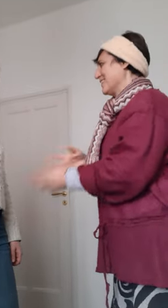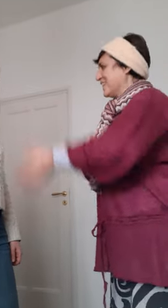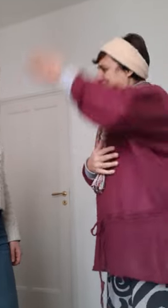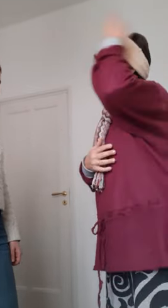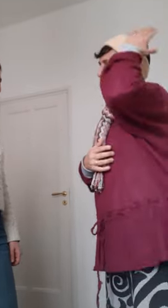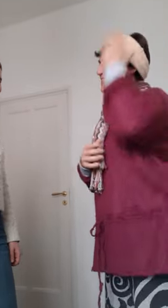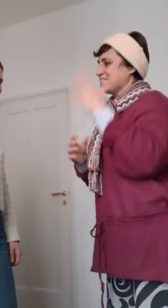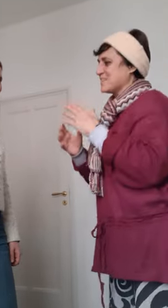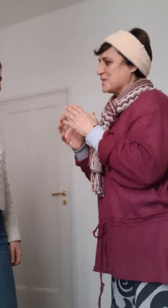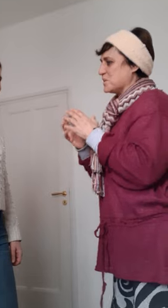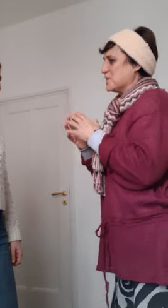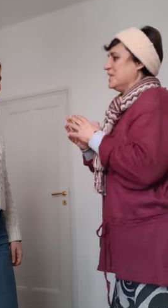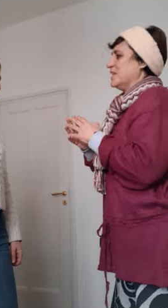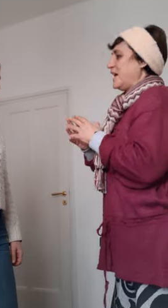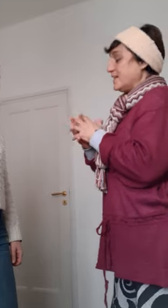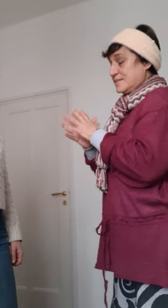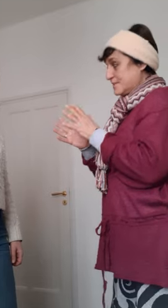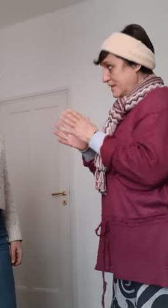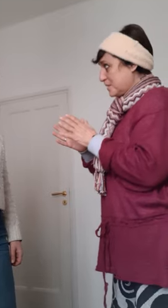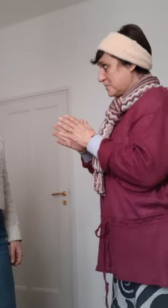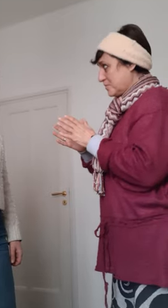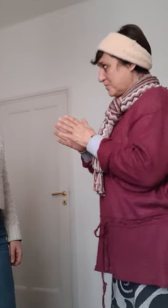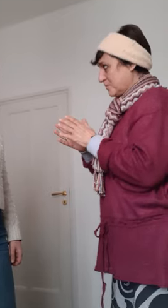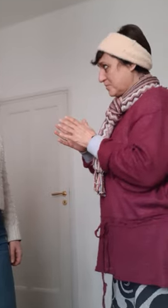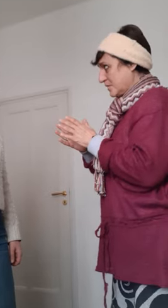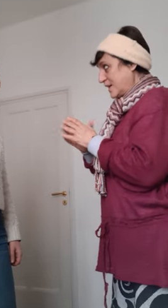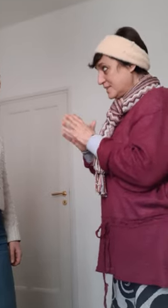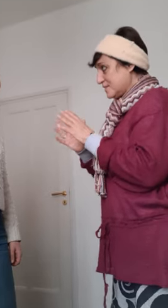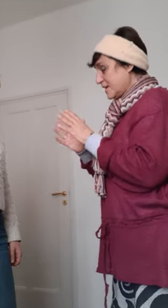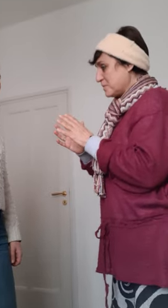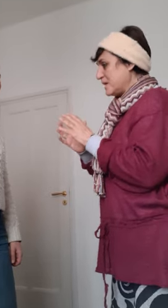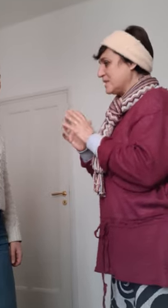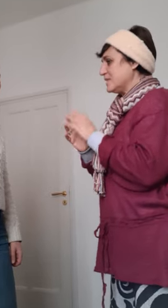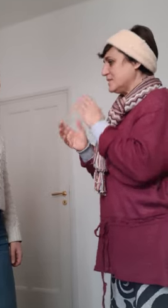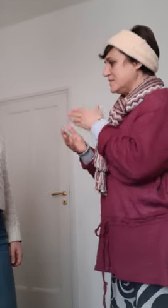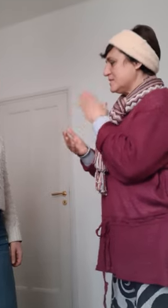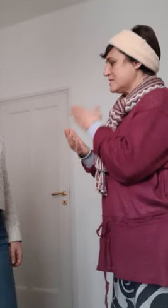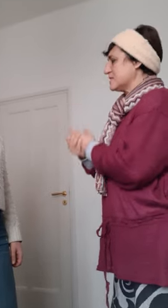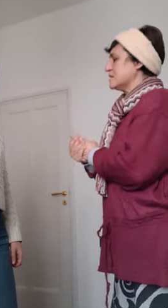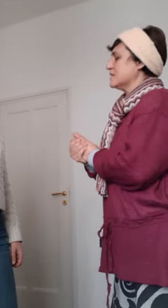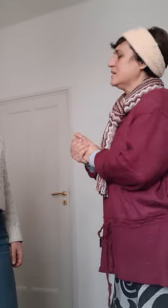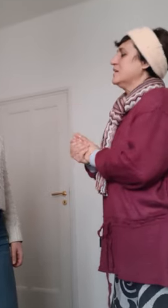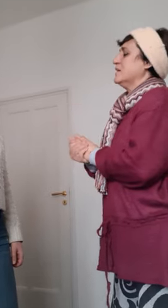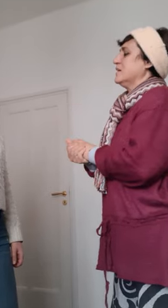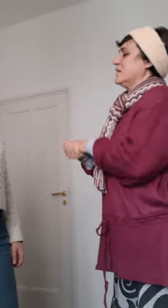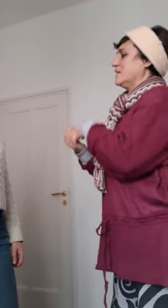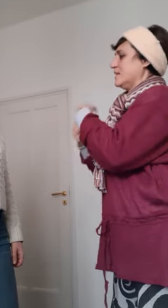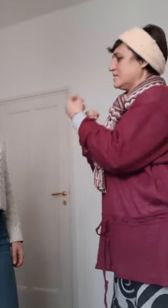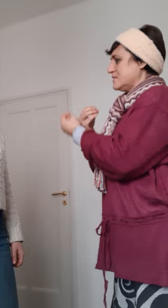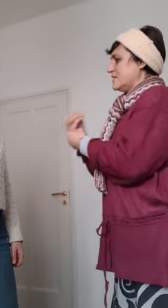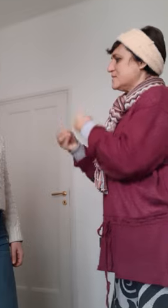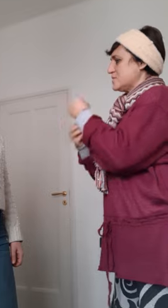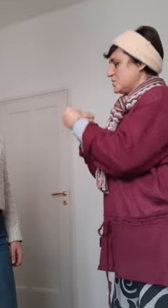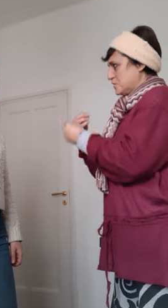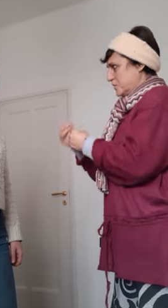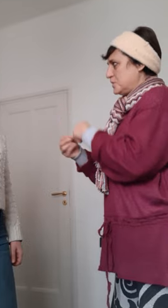100 years ago i did the same i did the same and i did this uh exercises intervals